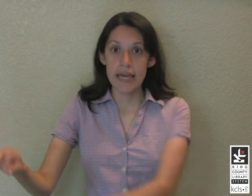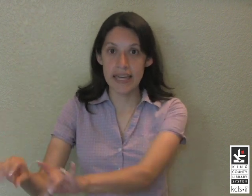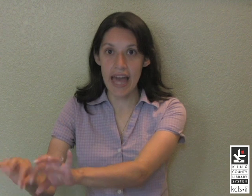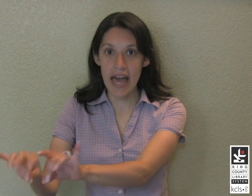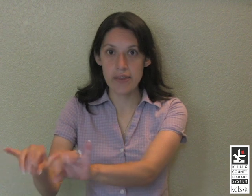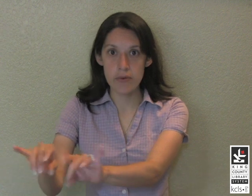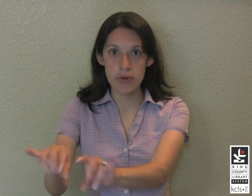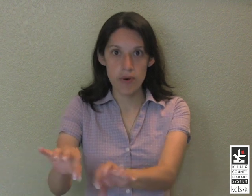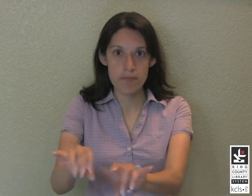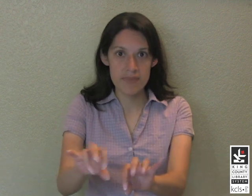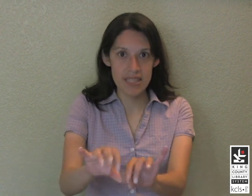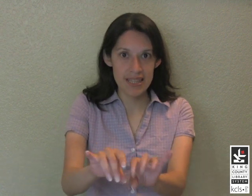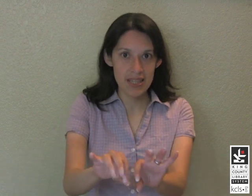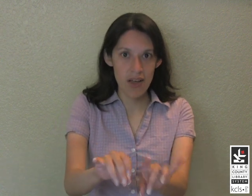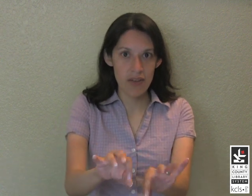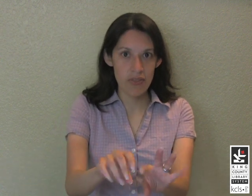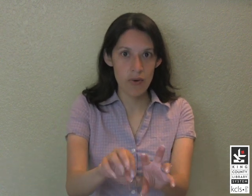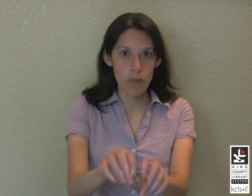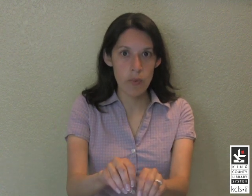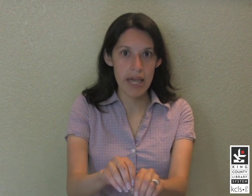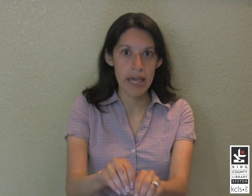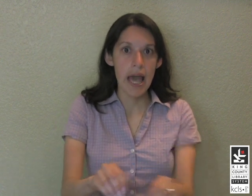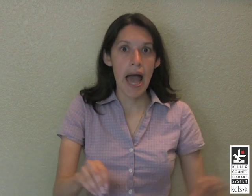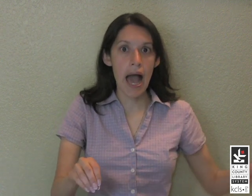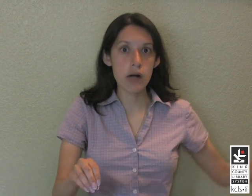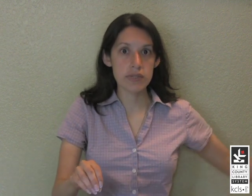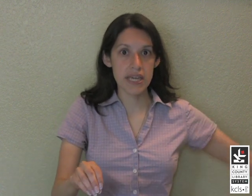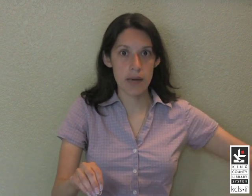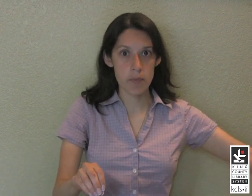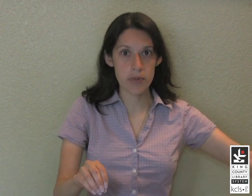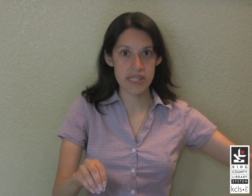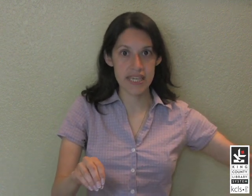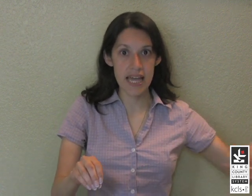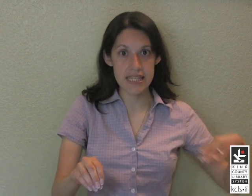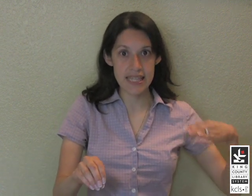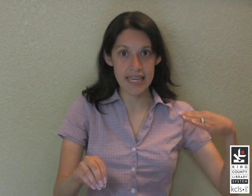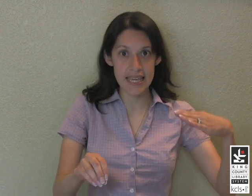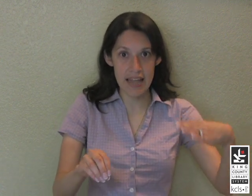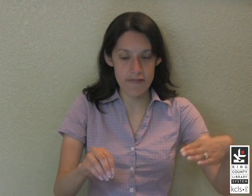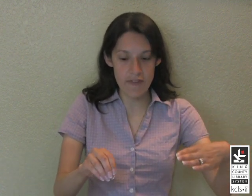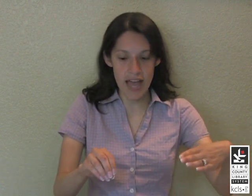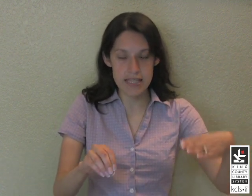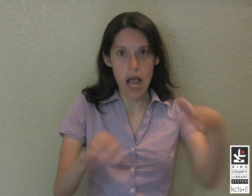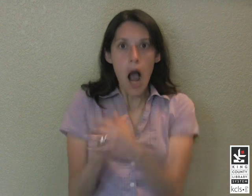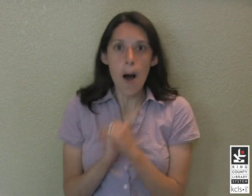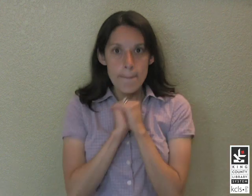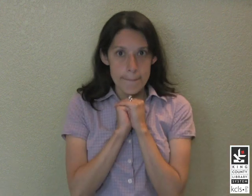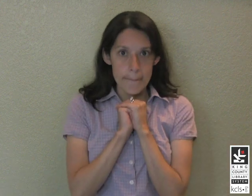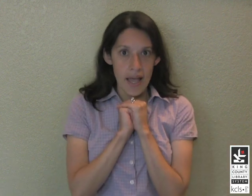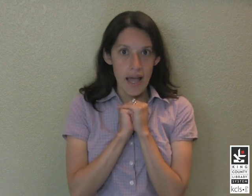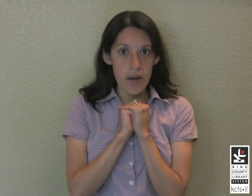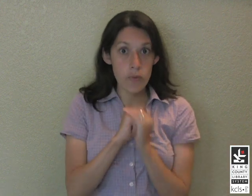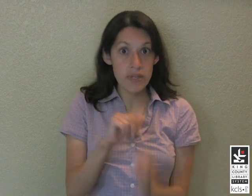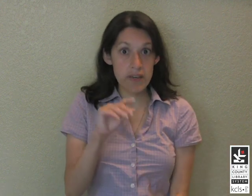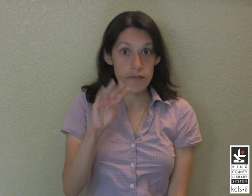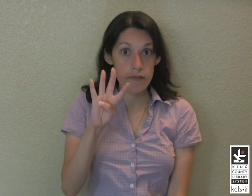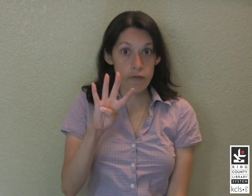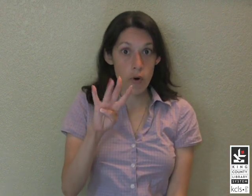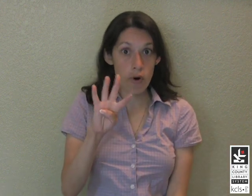gathering crumbs along the way. Out came a frosty cat, sleek and fat. And only four